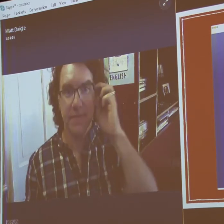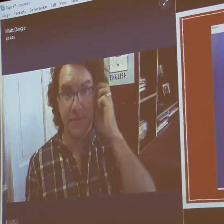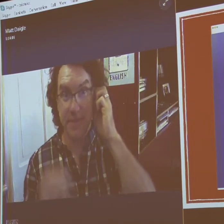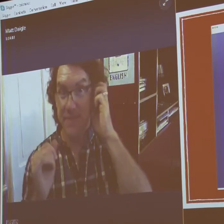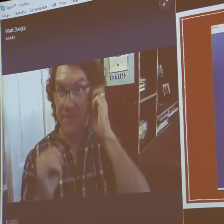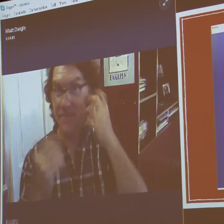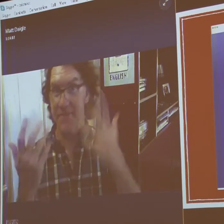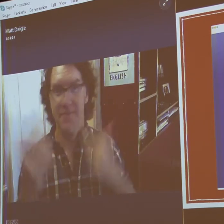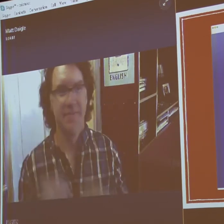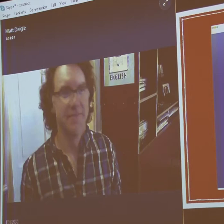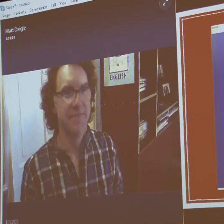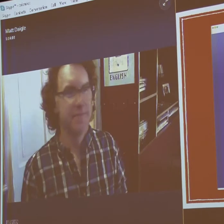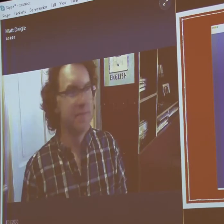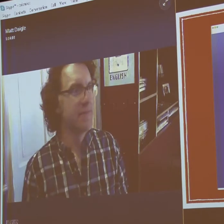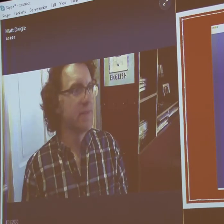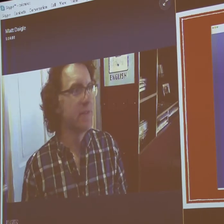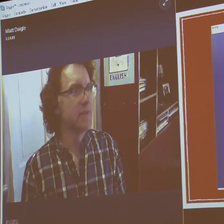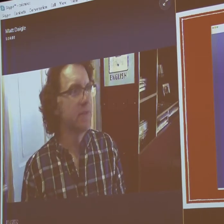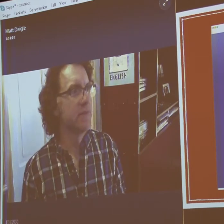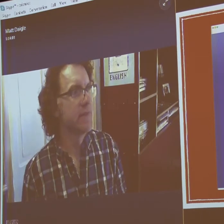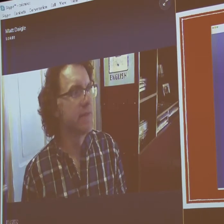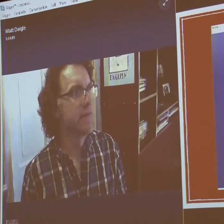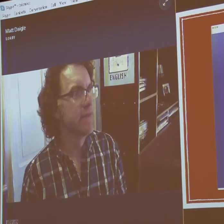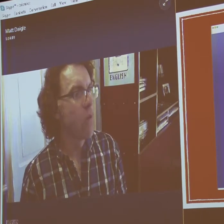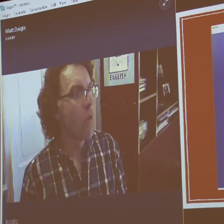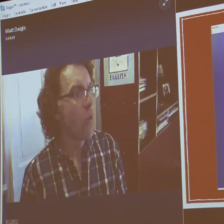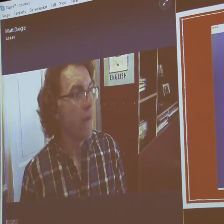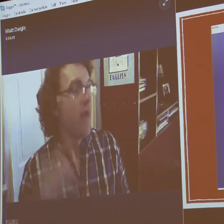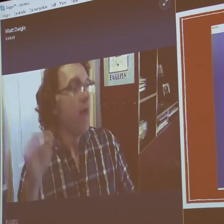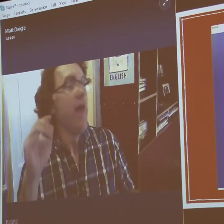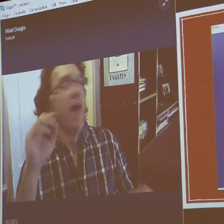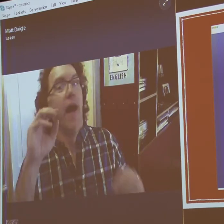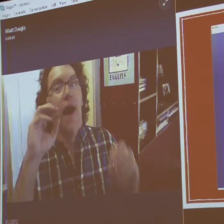whatnot. They're the first ones to see this.